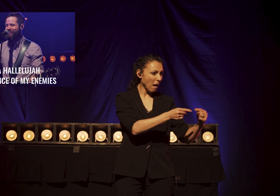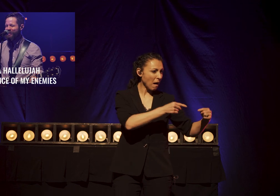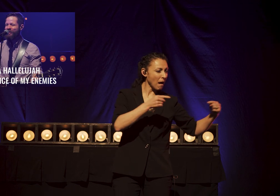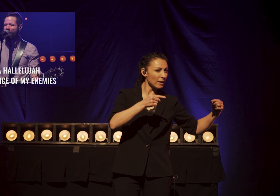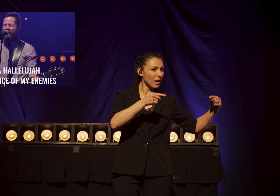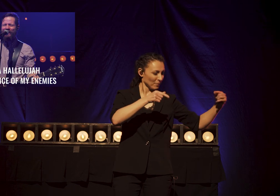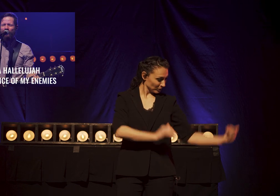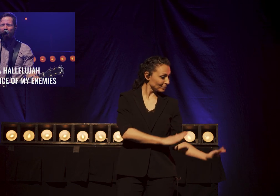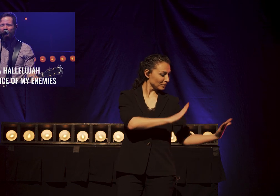of my enemies.